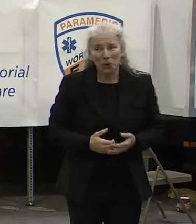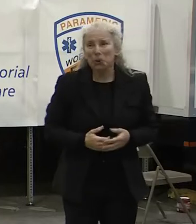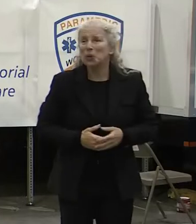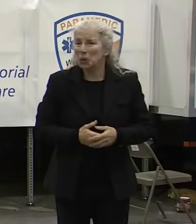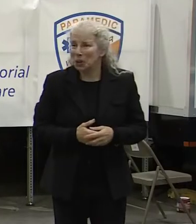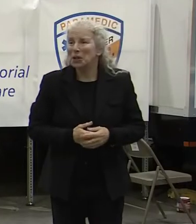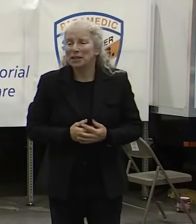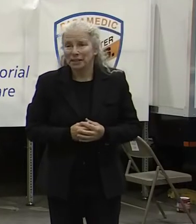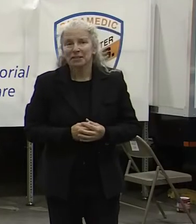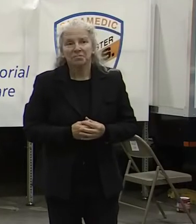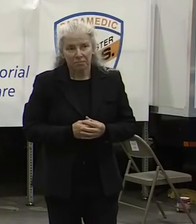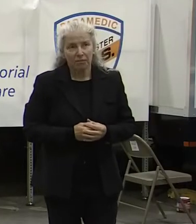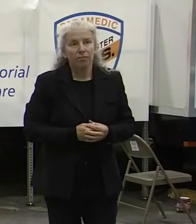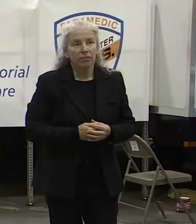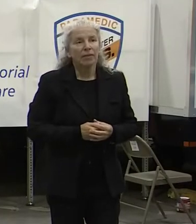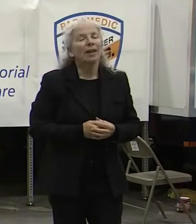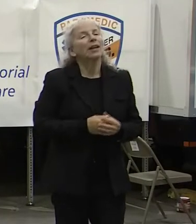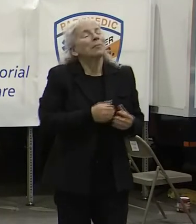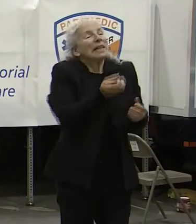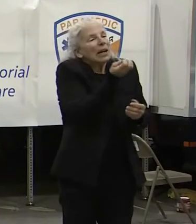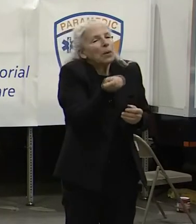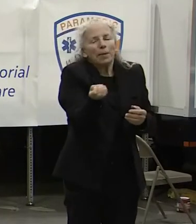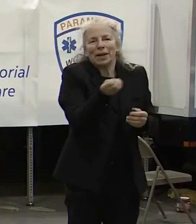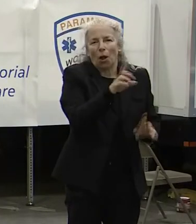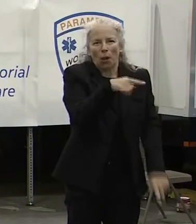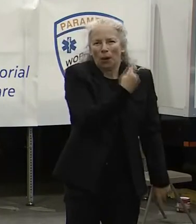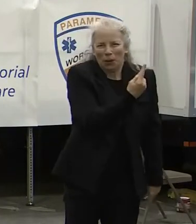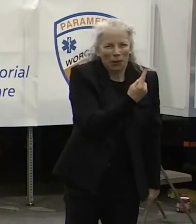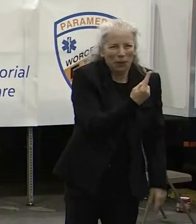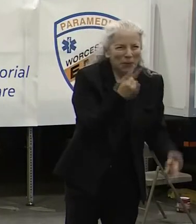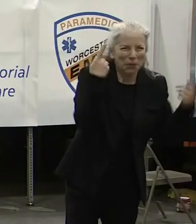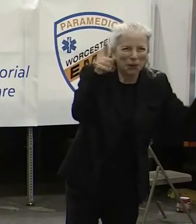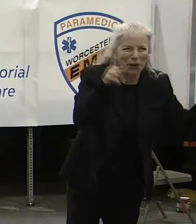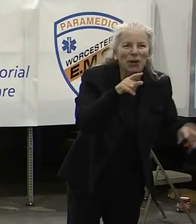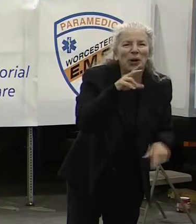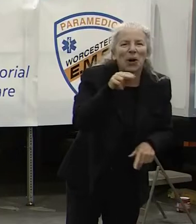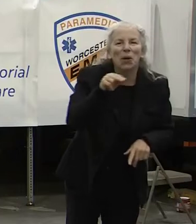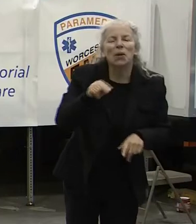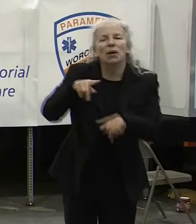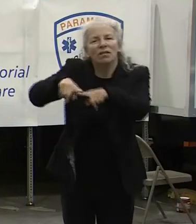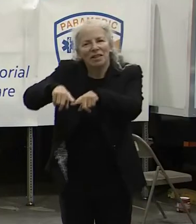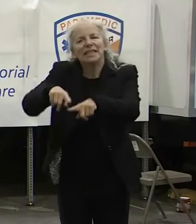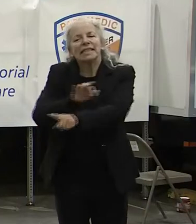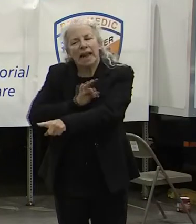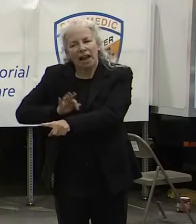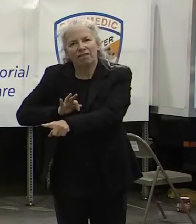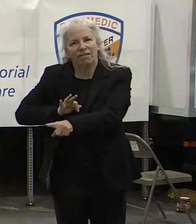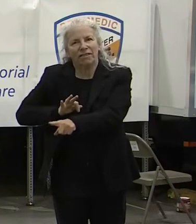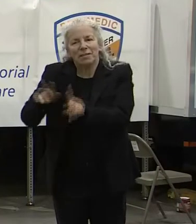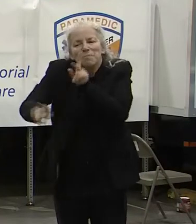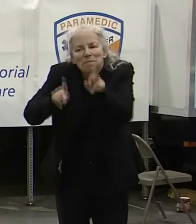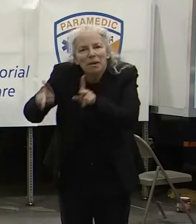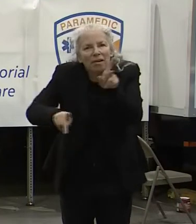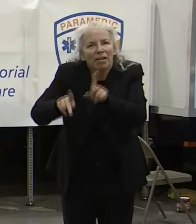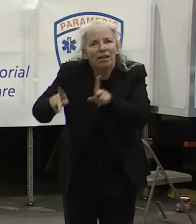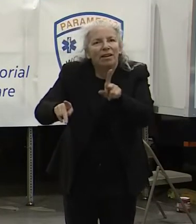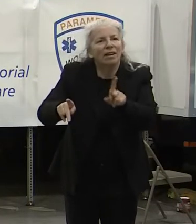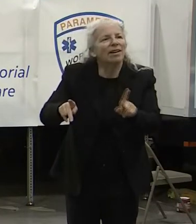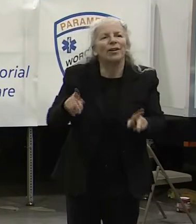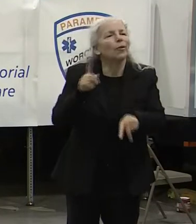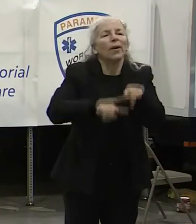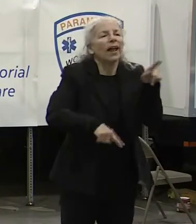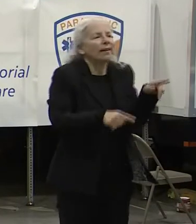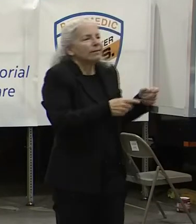components, but the most critical component of a field hospital is the staffing. It cannot be shipped from storage